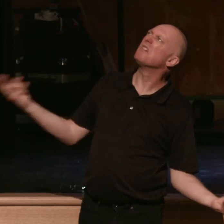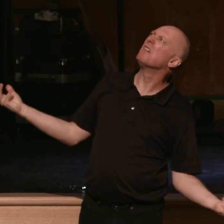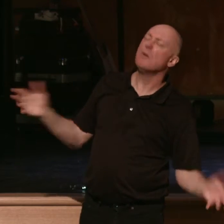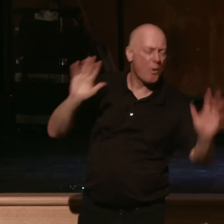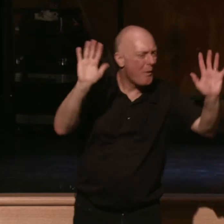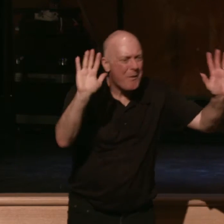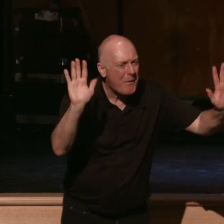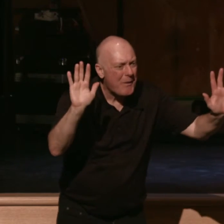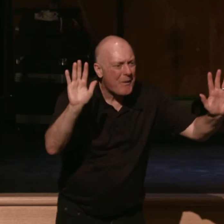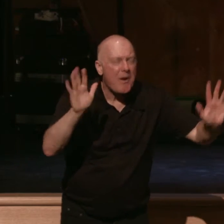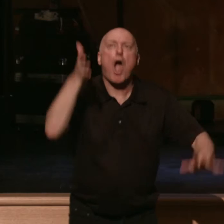God cares.